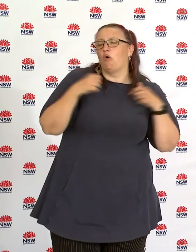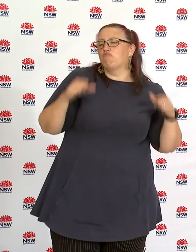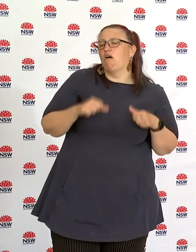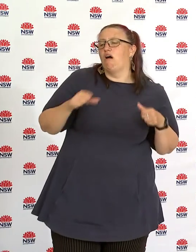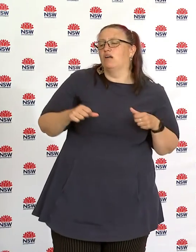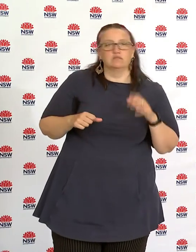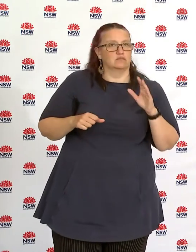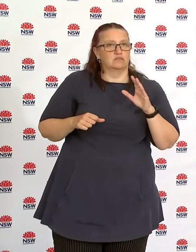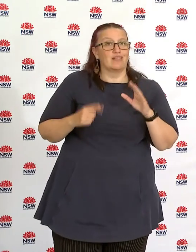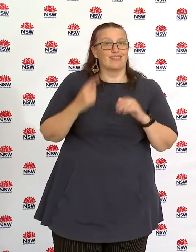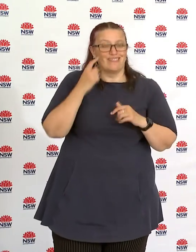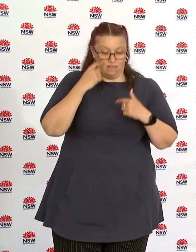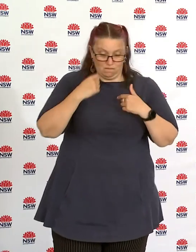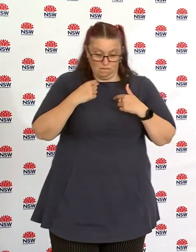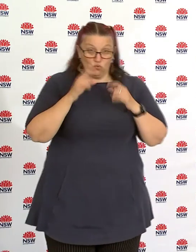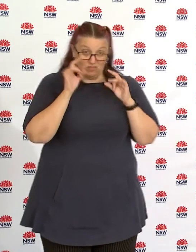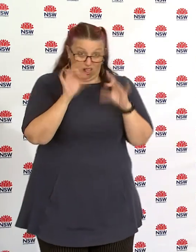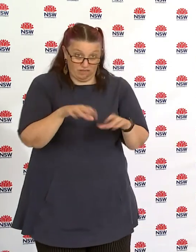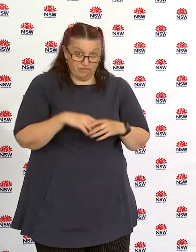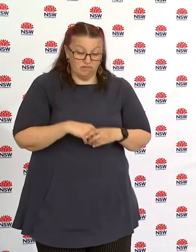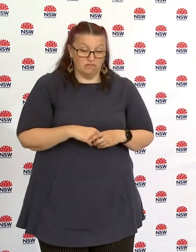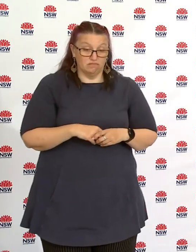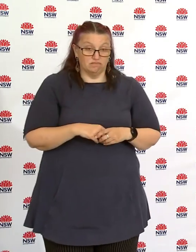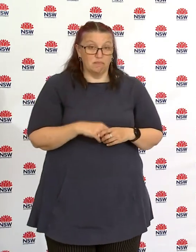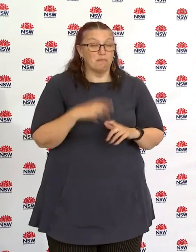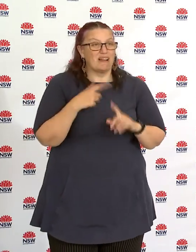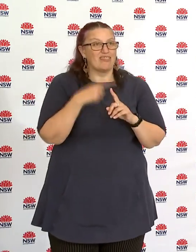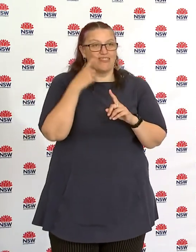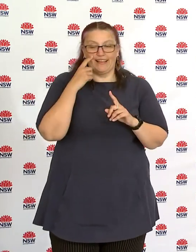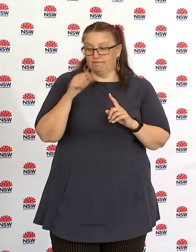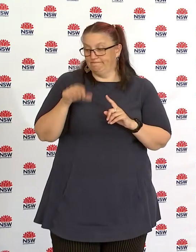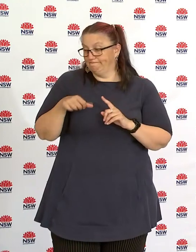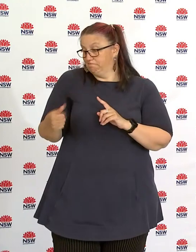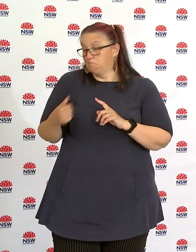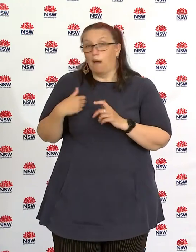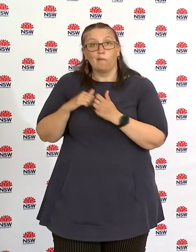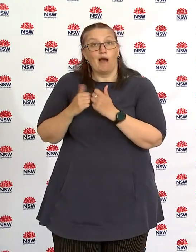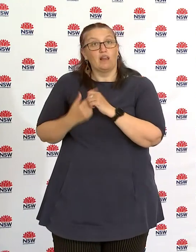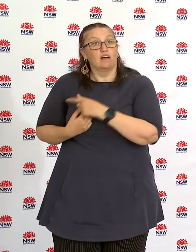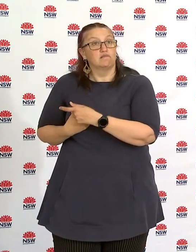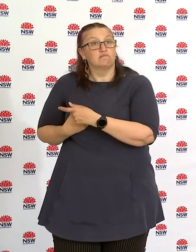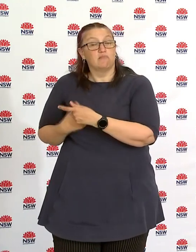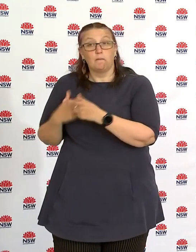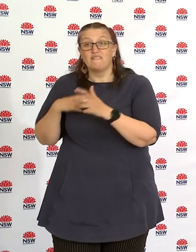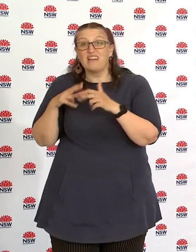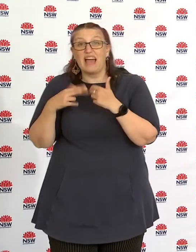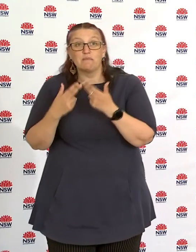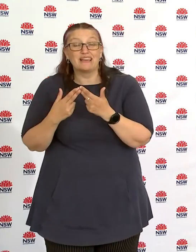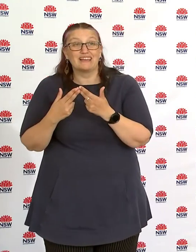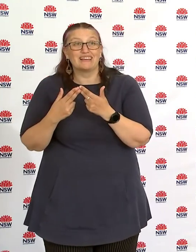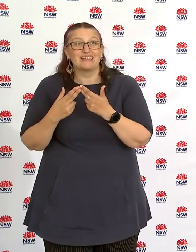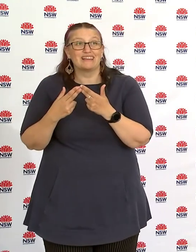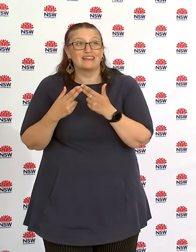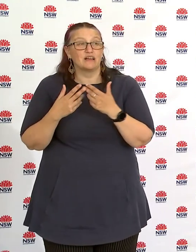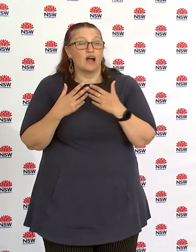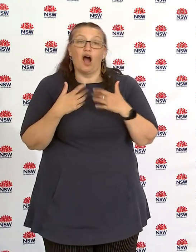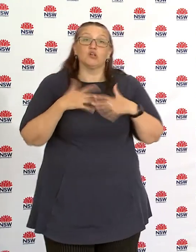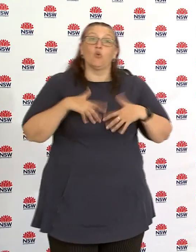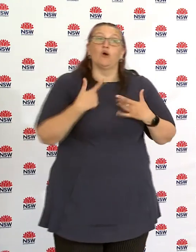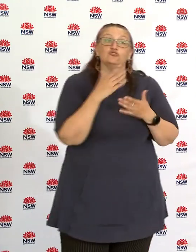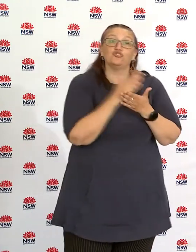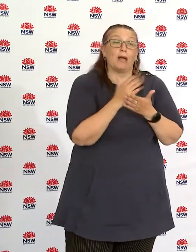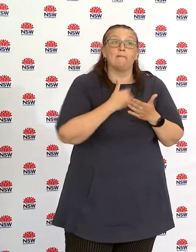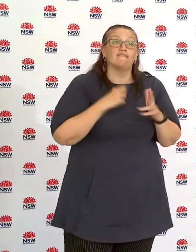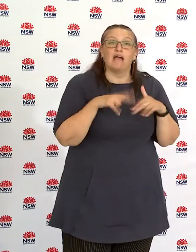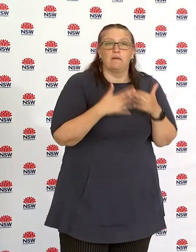because i i don't think there'd be anything worse and i again uh without giving away any any private information